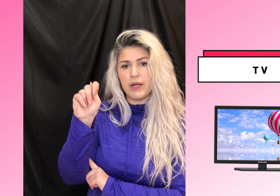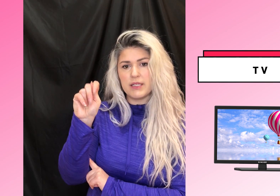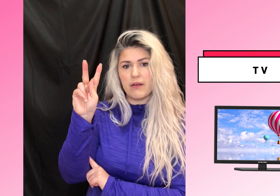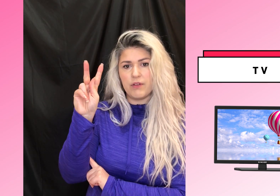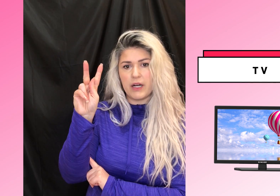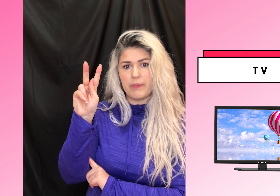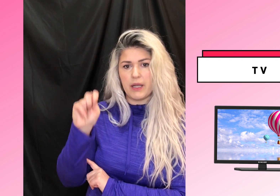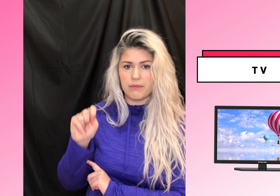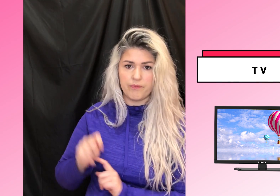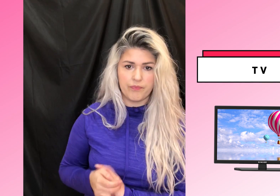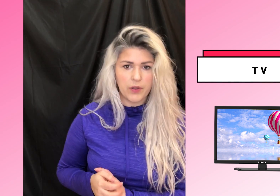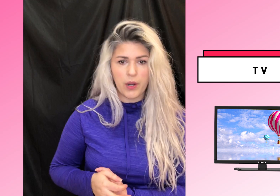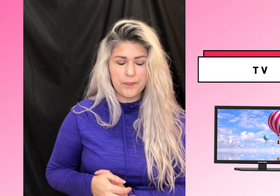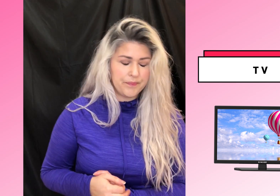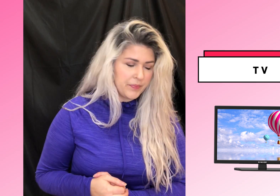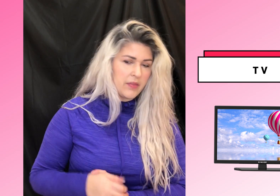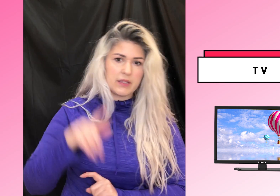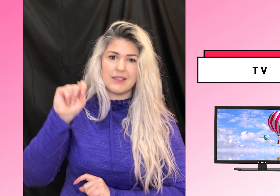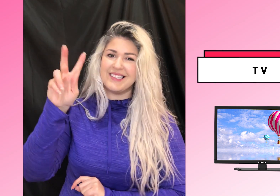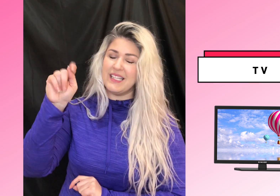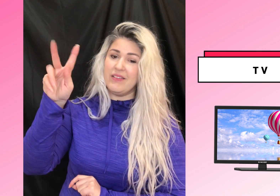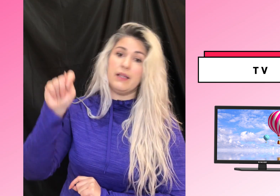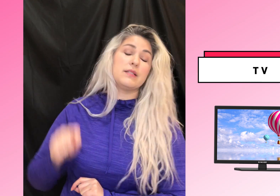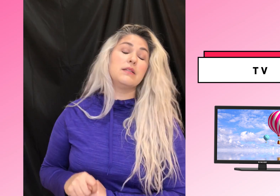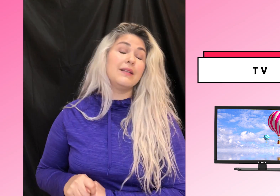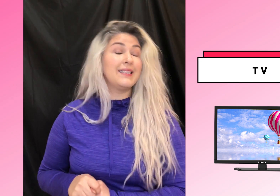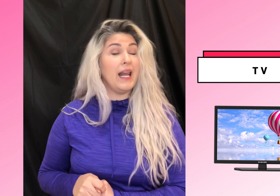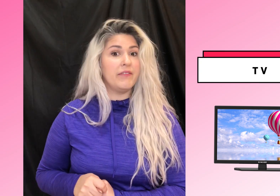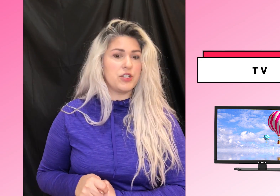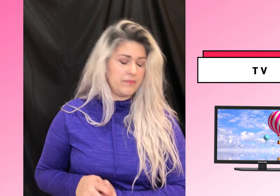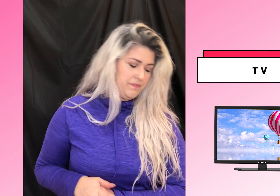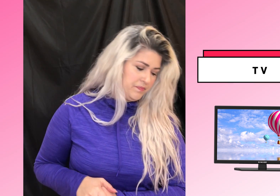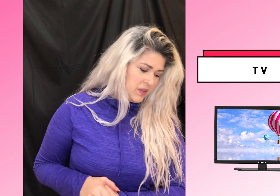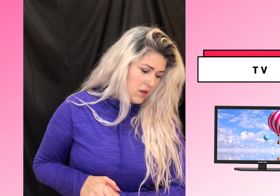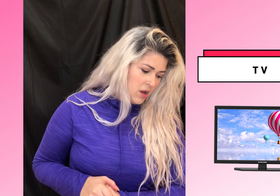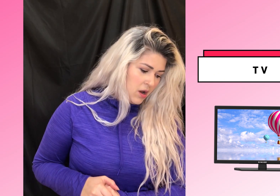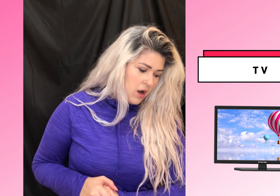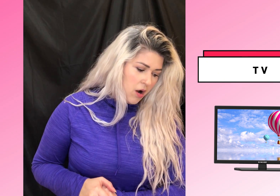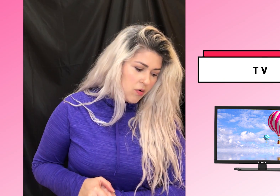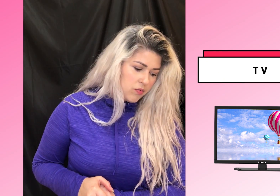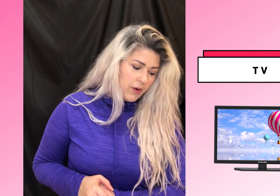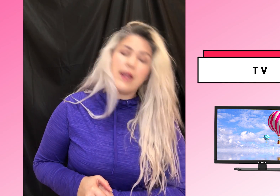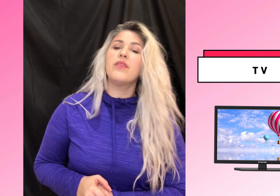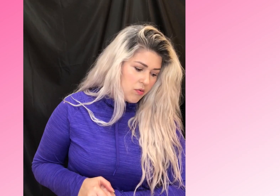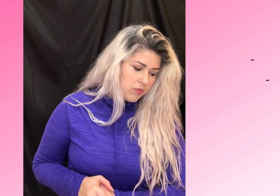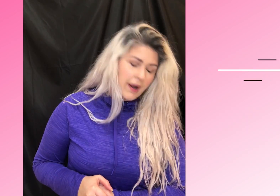flick it up, bring it down, flick it up again. Okay. And that's TV as in television. All right.